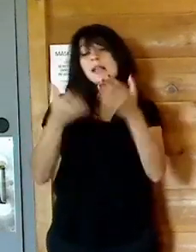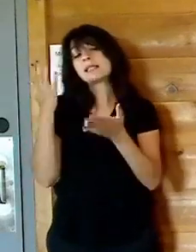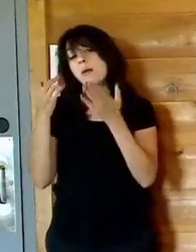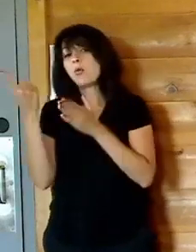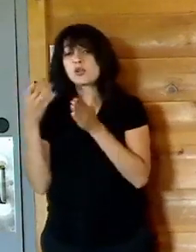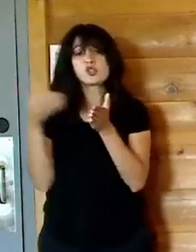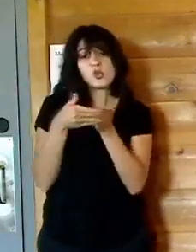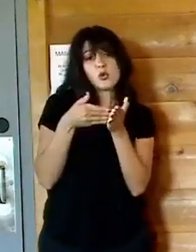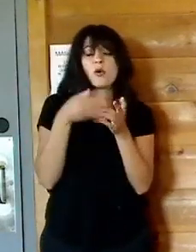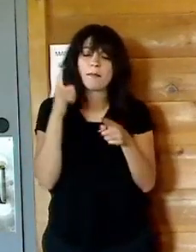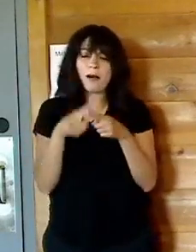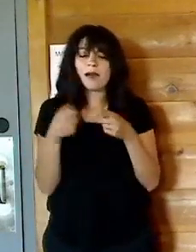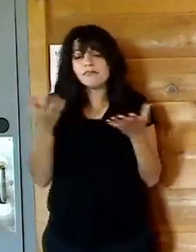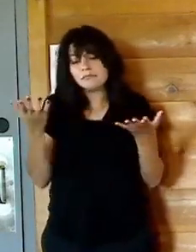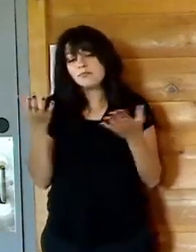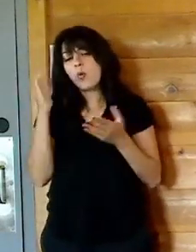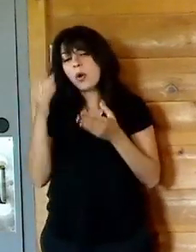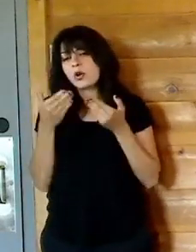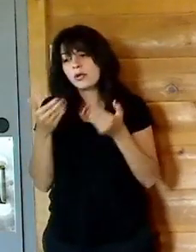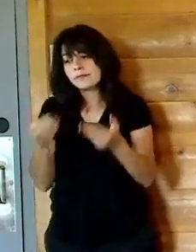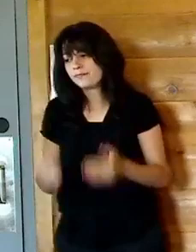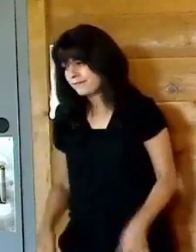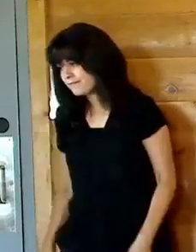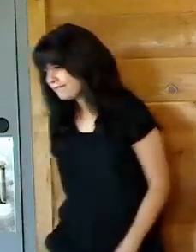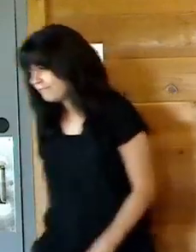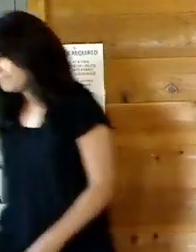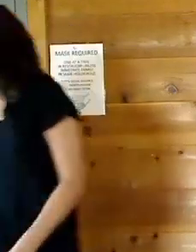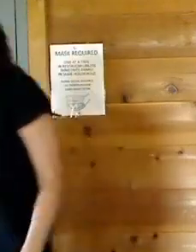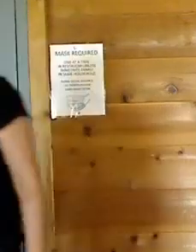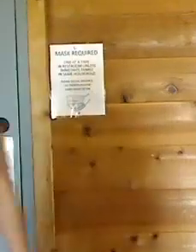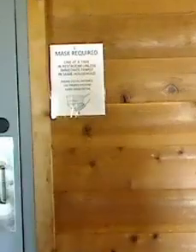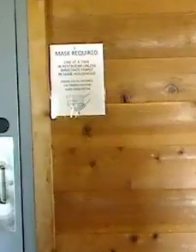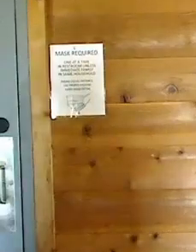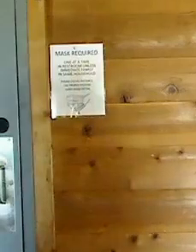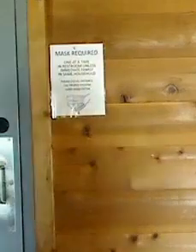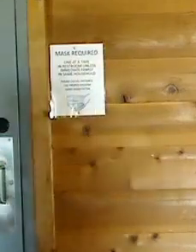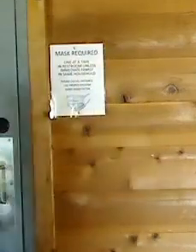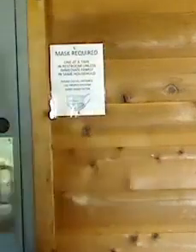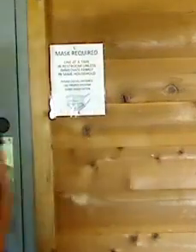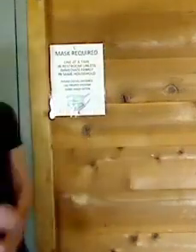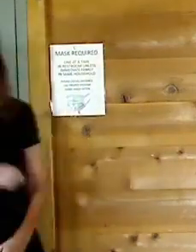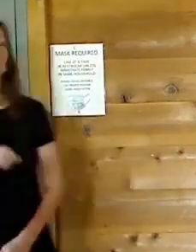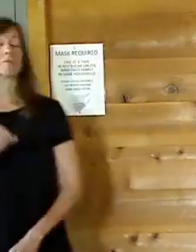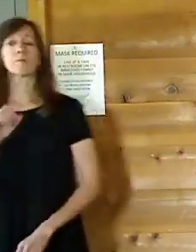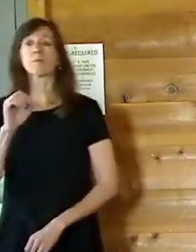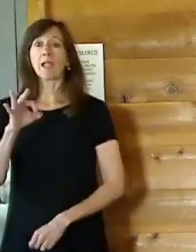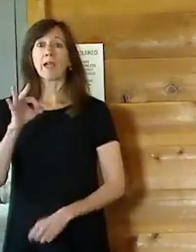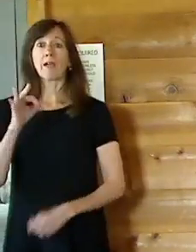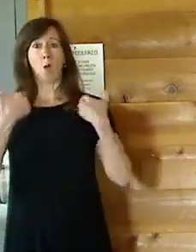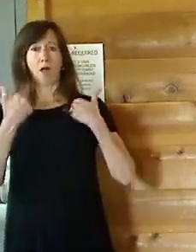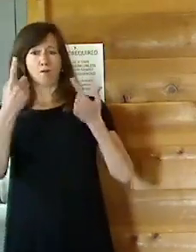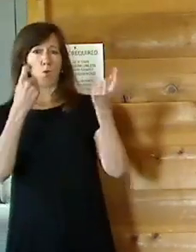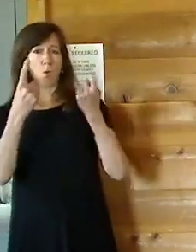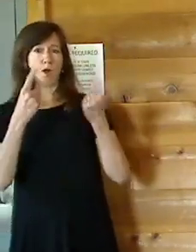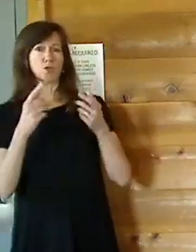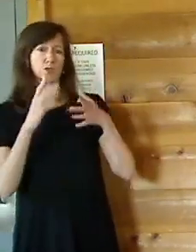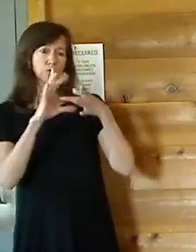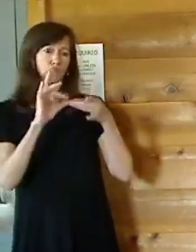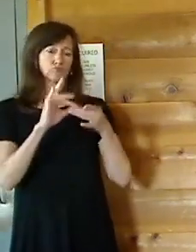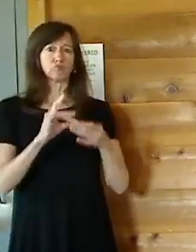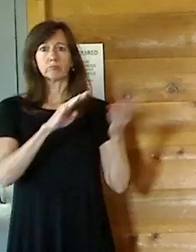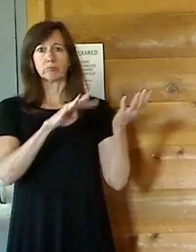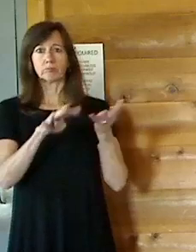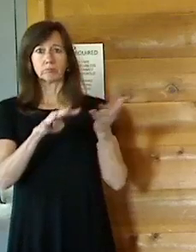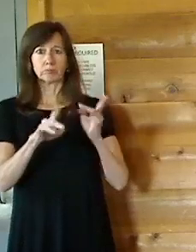underlying concerns. Absolutely. Joe, if you do have a question, write in in the comments section below the live feed and I'm happy to try to get to